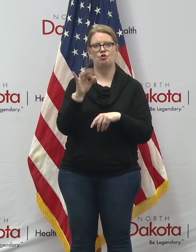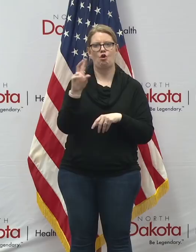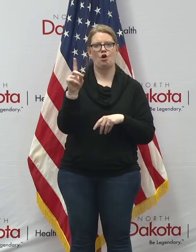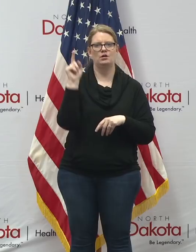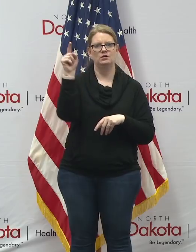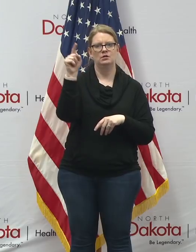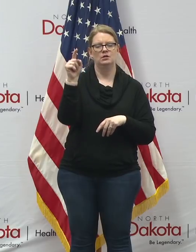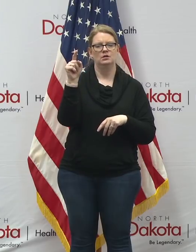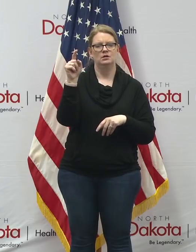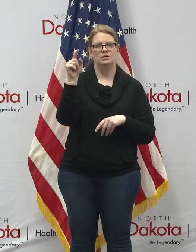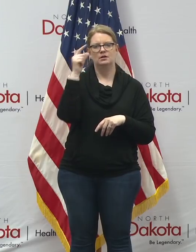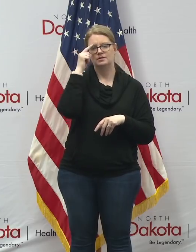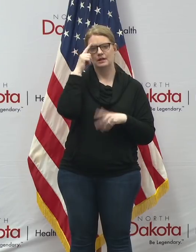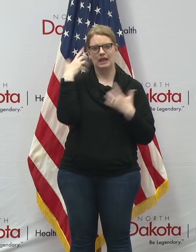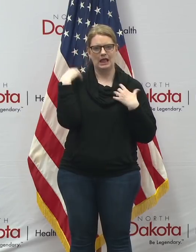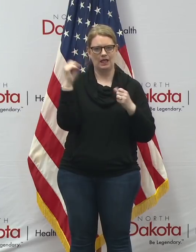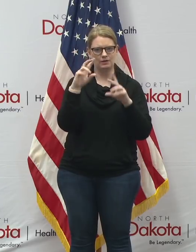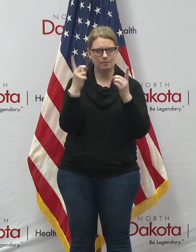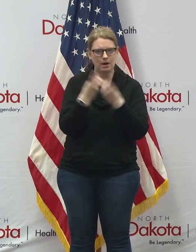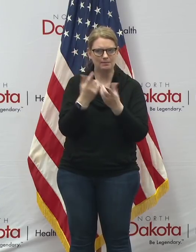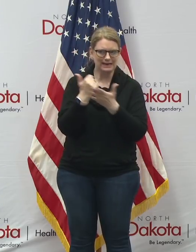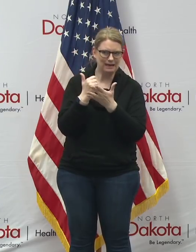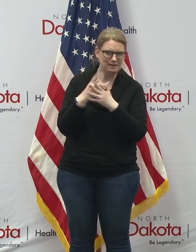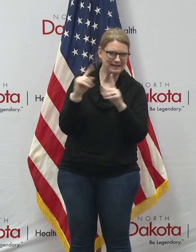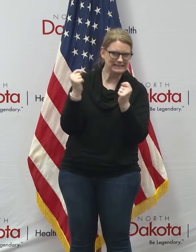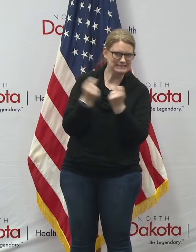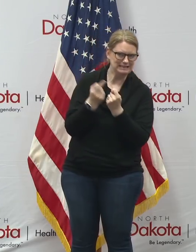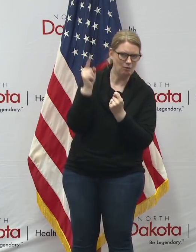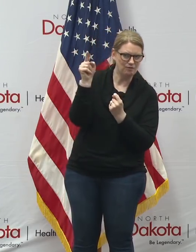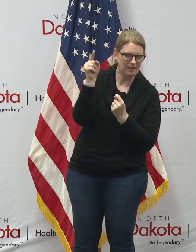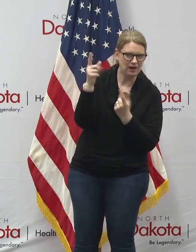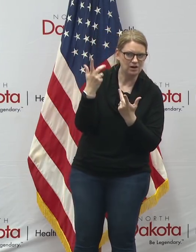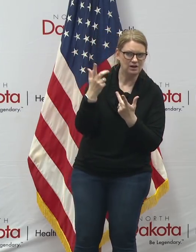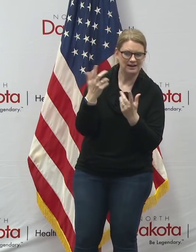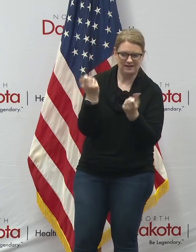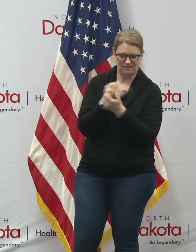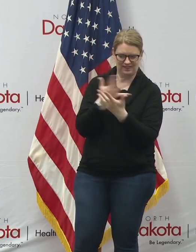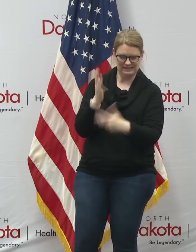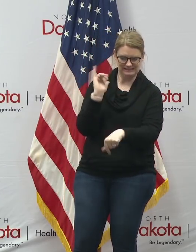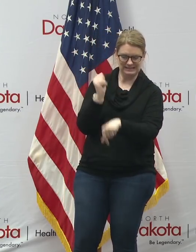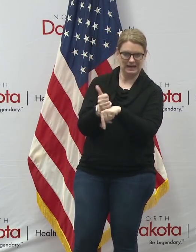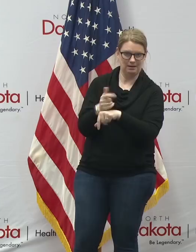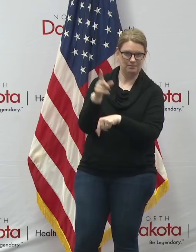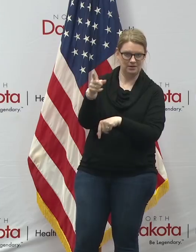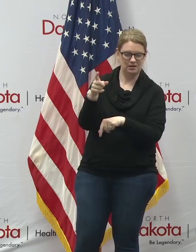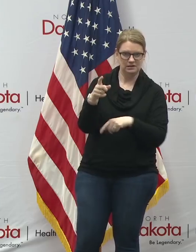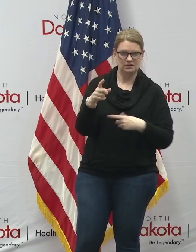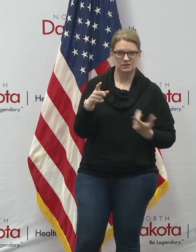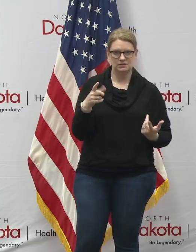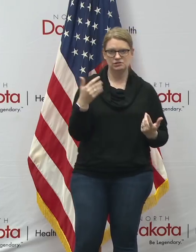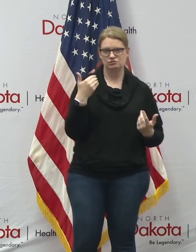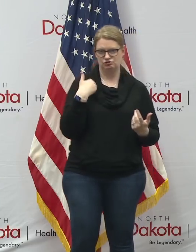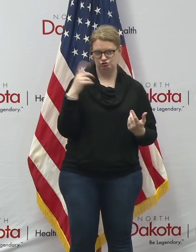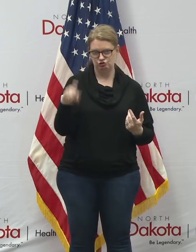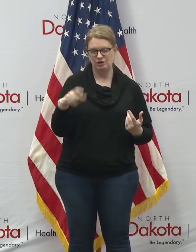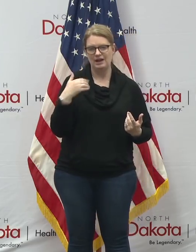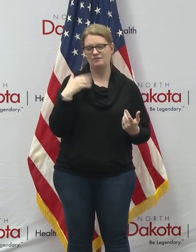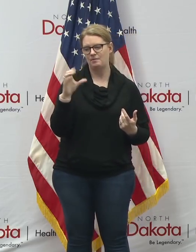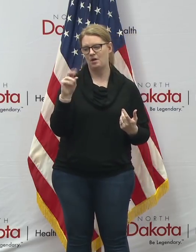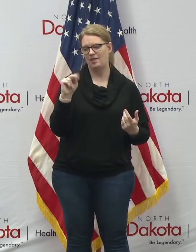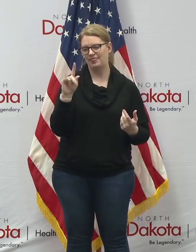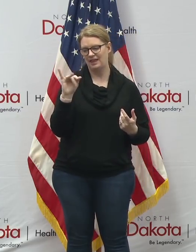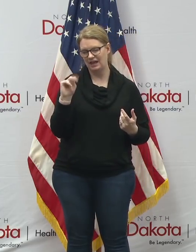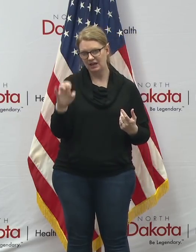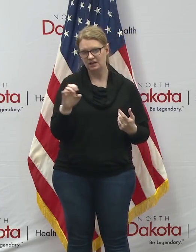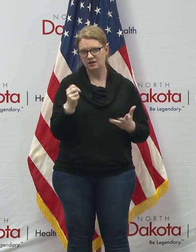labor or at the health department helping that team over there get uh get them set up uh and we should have those online they have to get verified